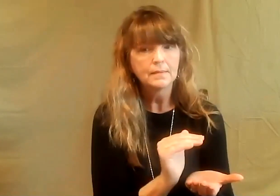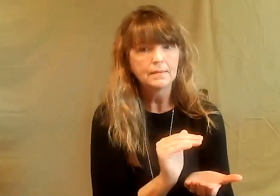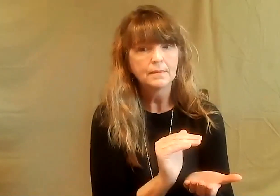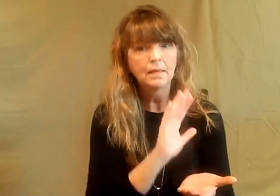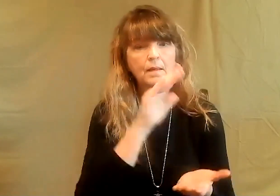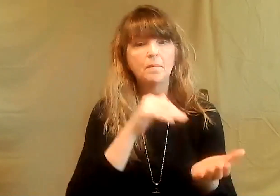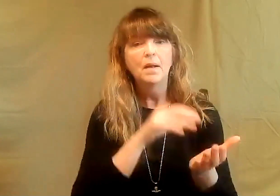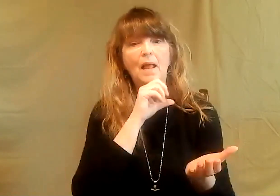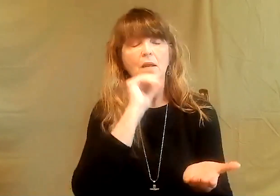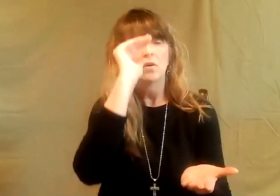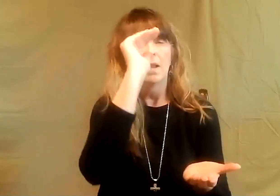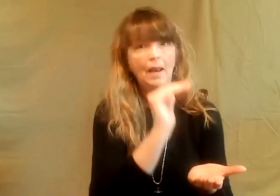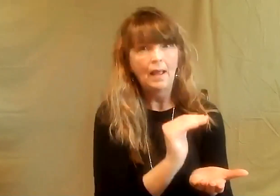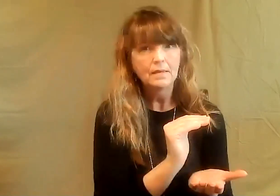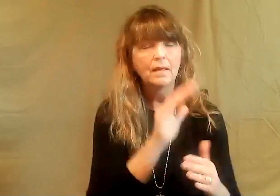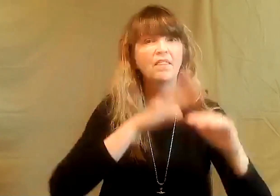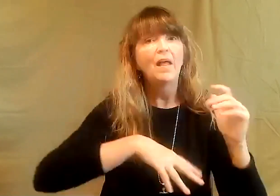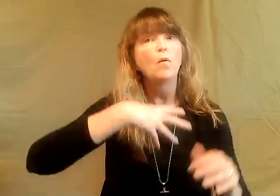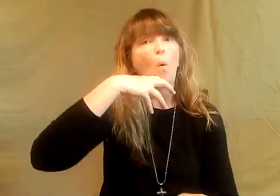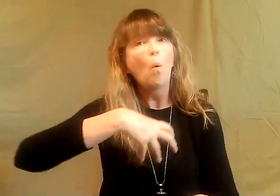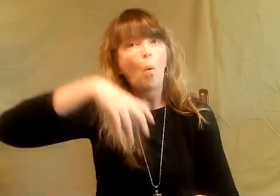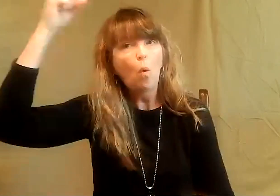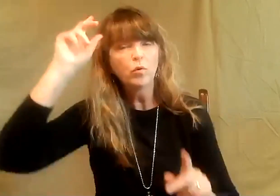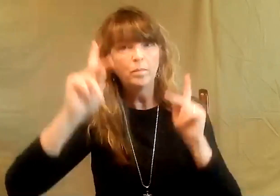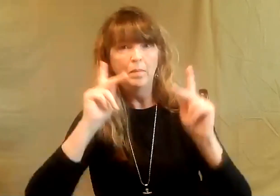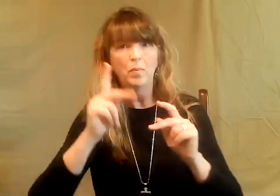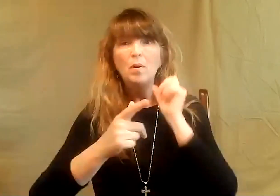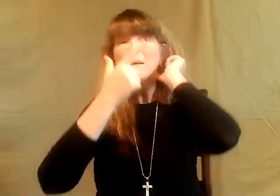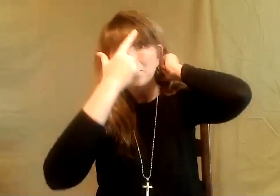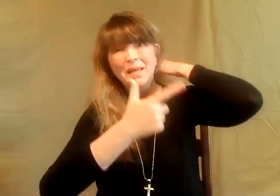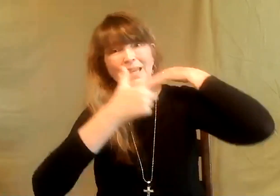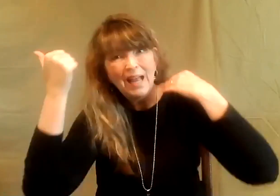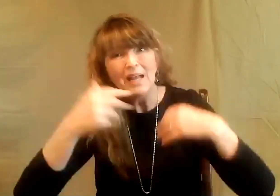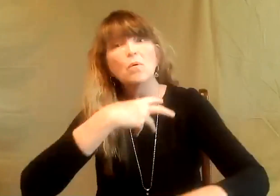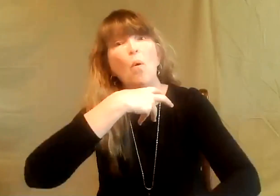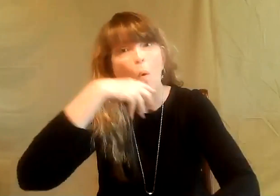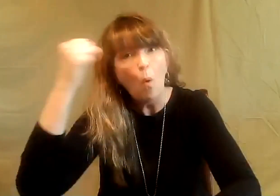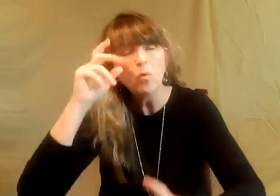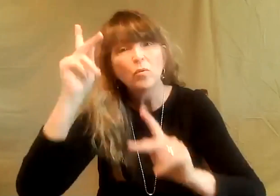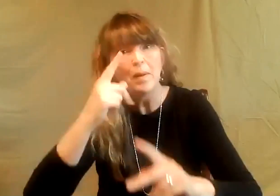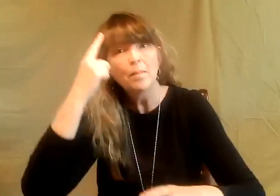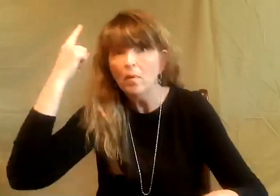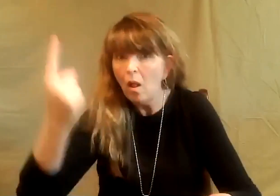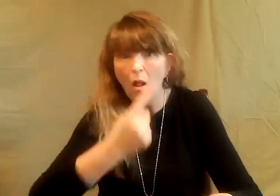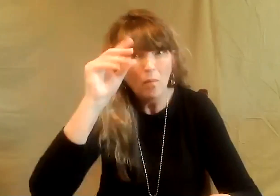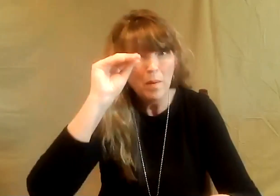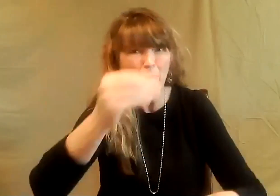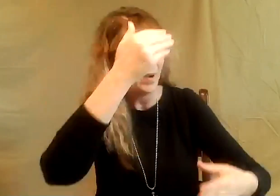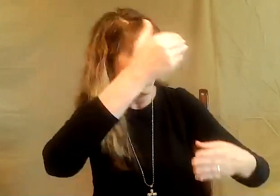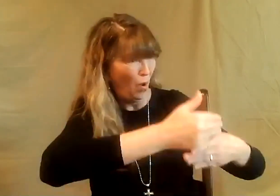There were less in younger, less rate of suicide in younger people than in the older population. Because the older population